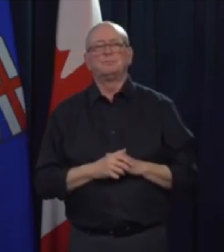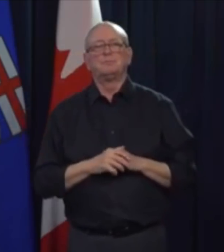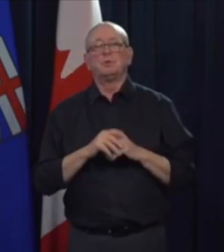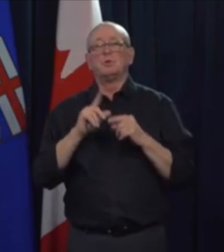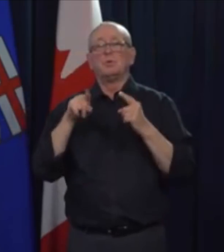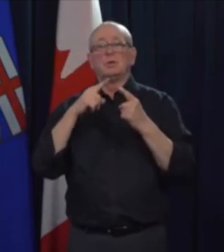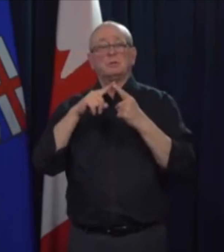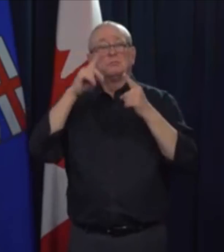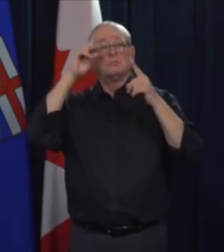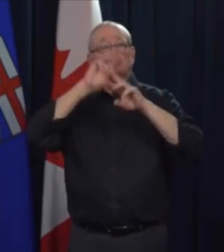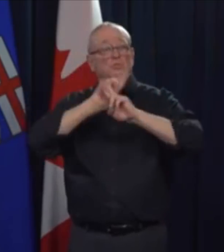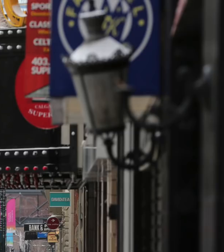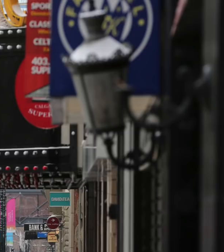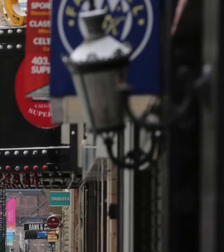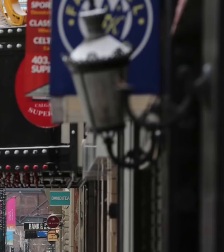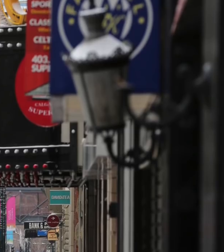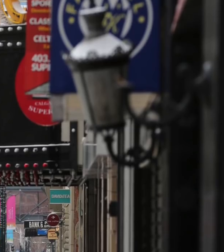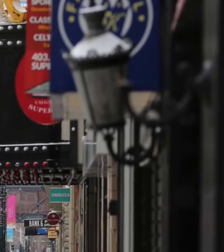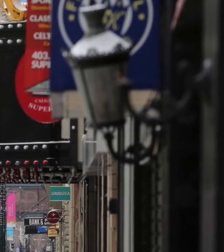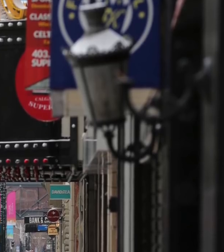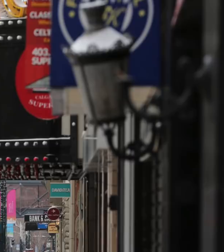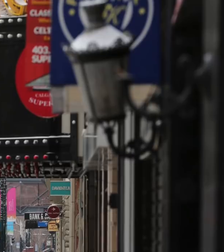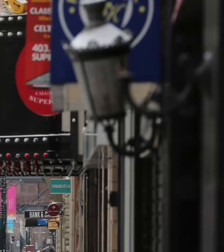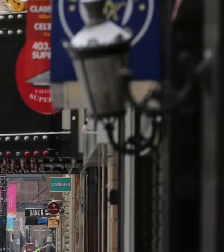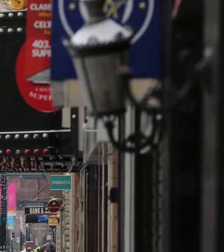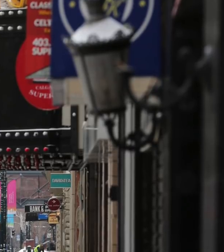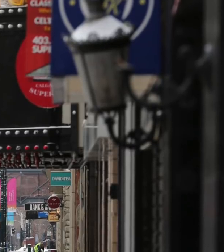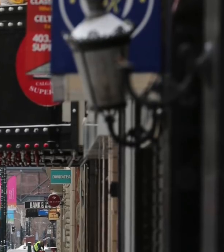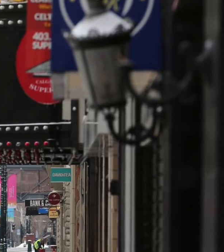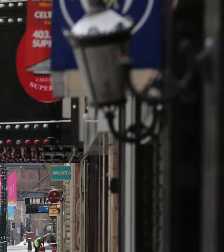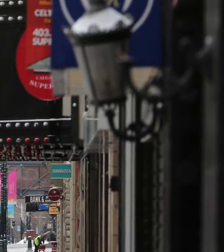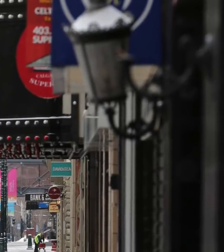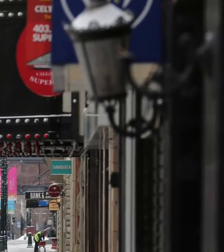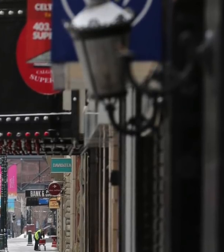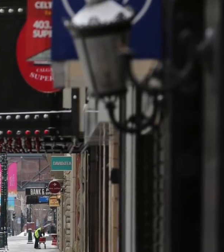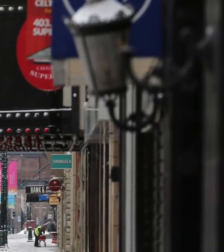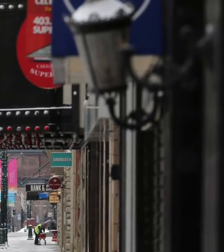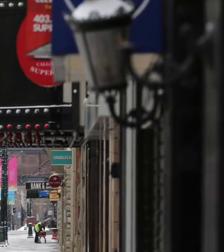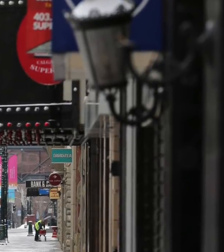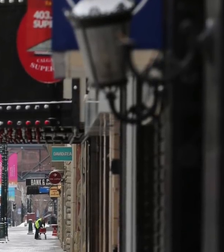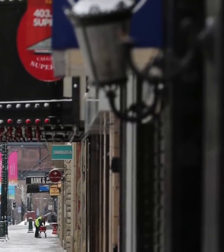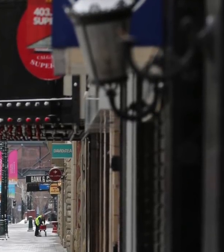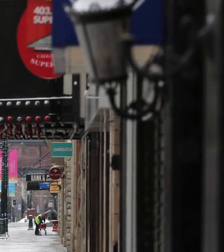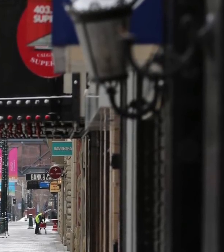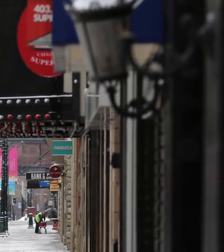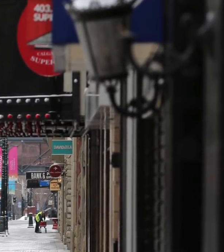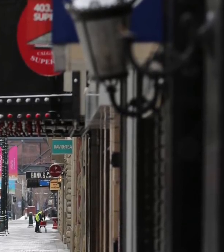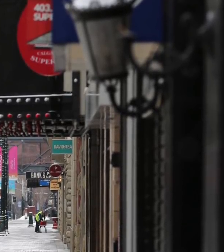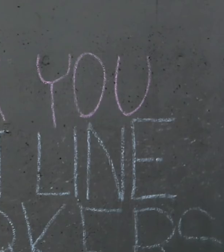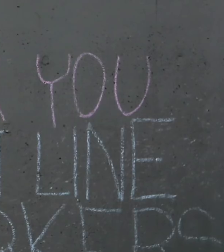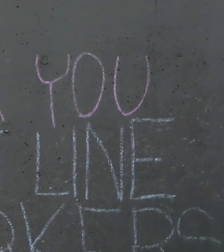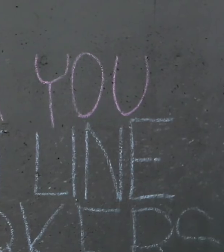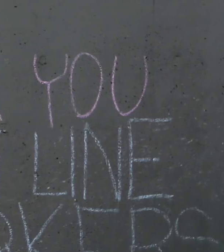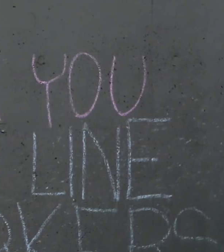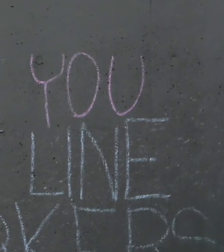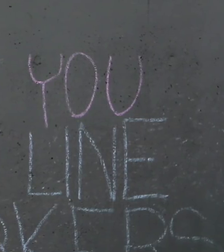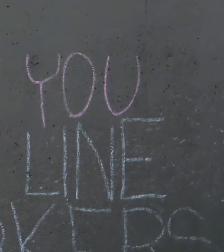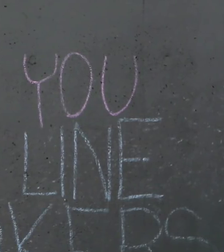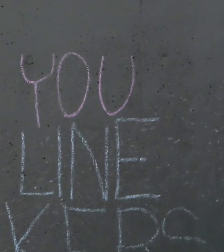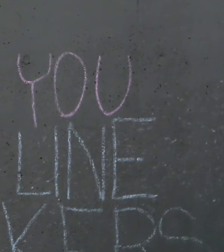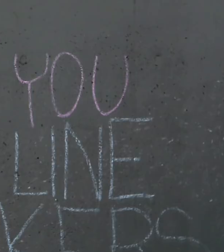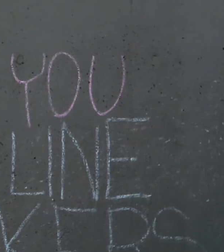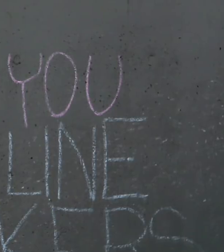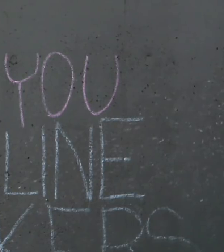all steps necessary to protect Albertans' health. In addition, we are continuing to look at additional